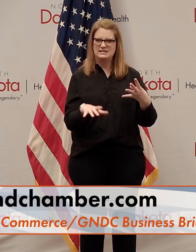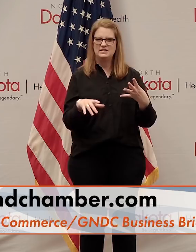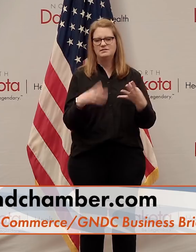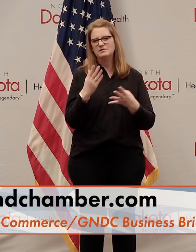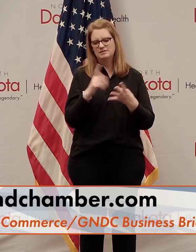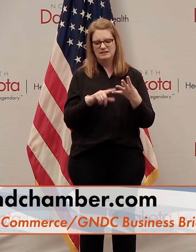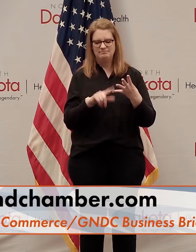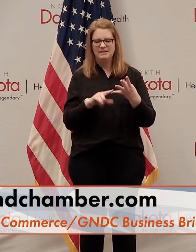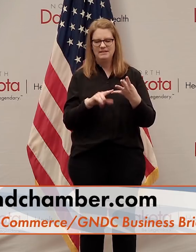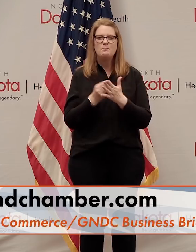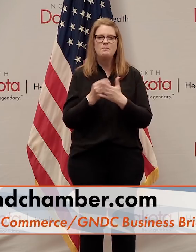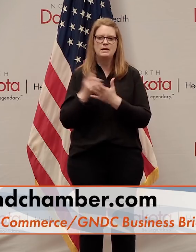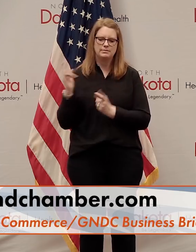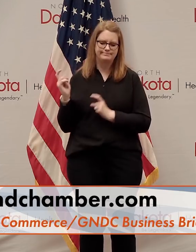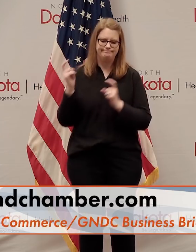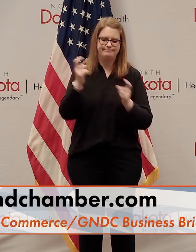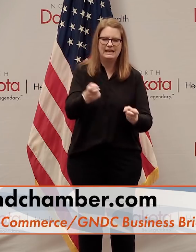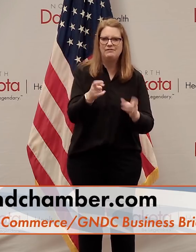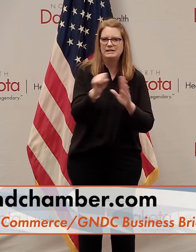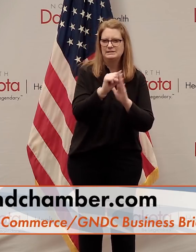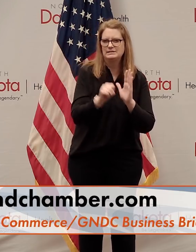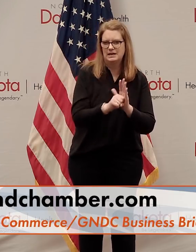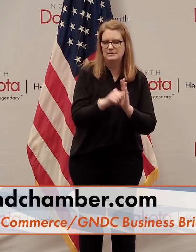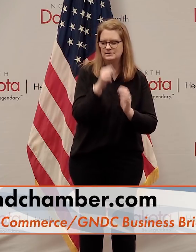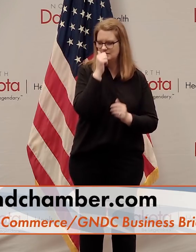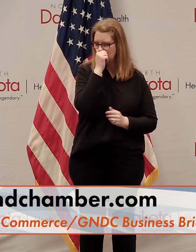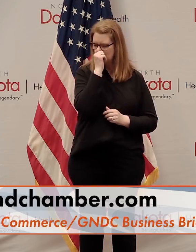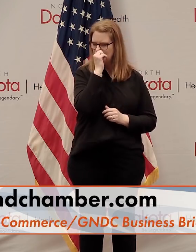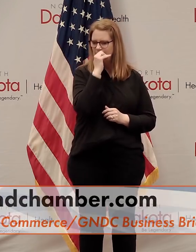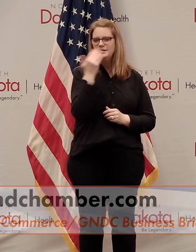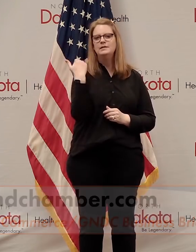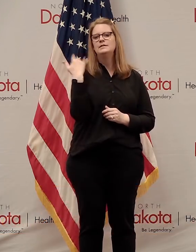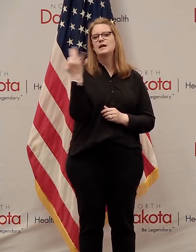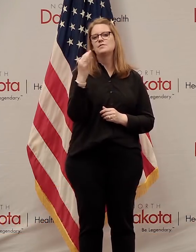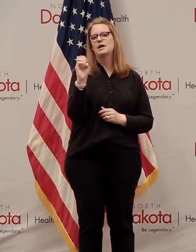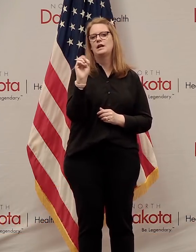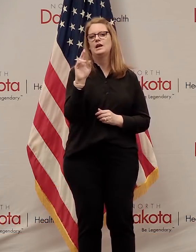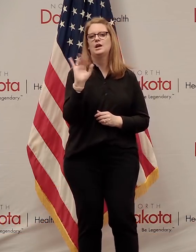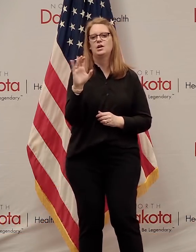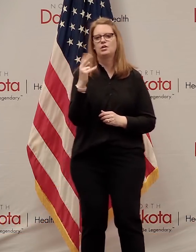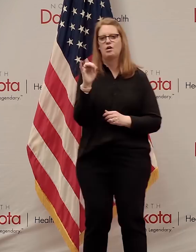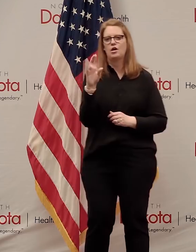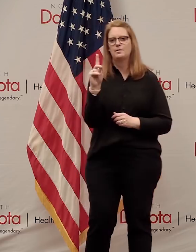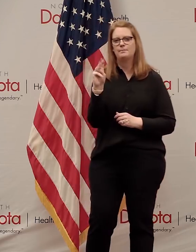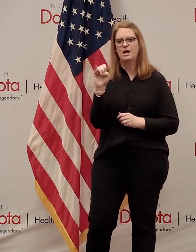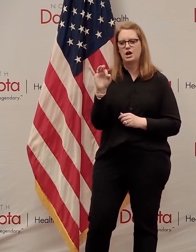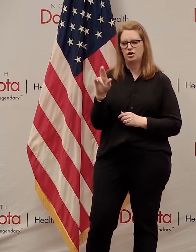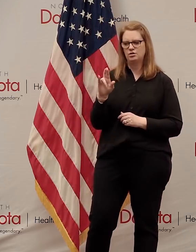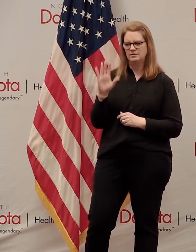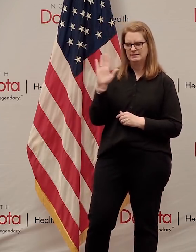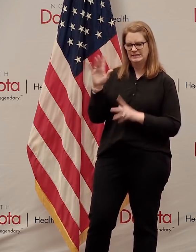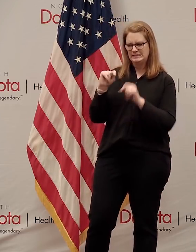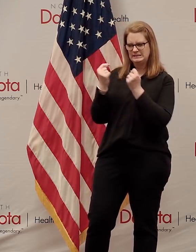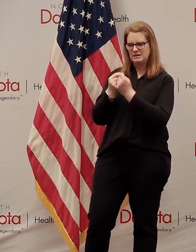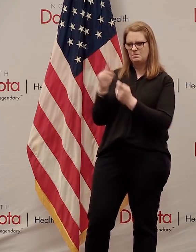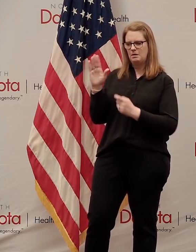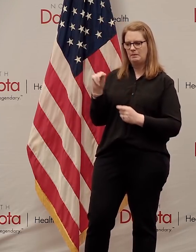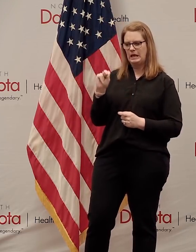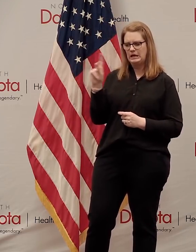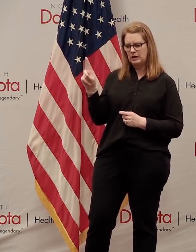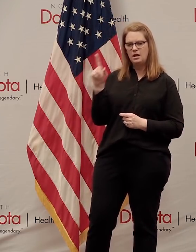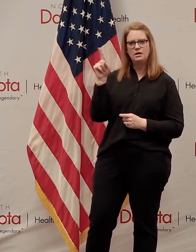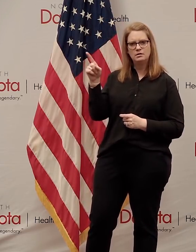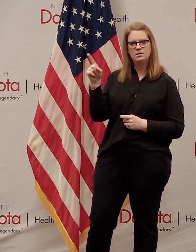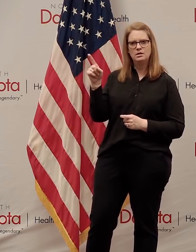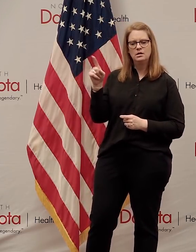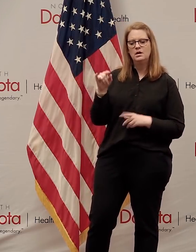states that allow us to build out our capability. Last Friday, you heard from Eric Hardmeyer and the team all the great work that had